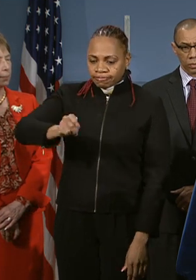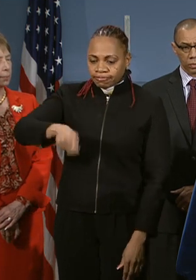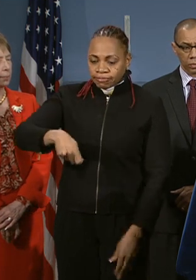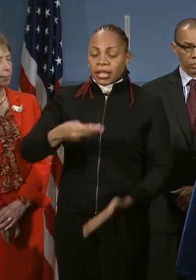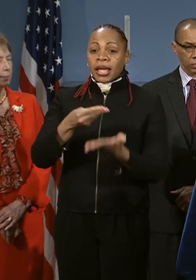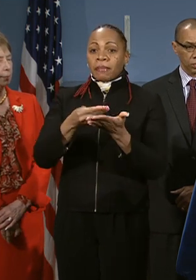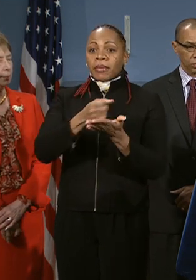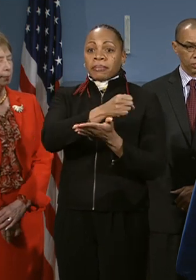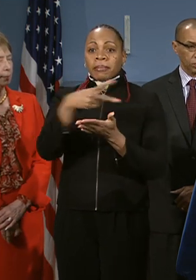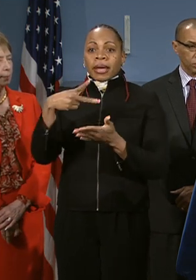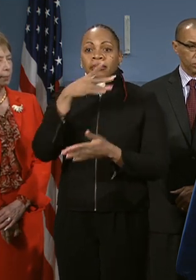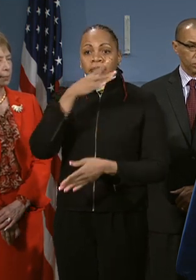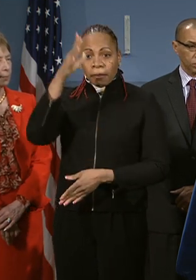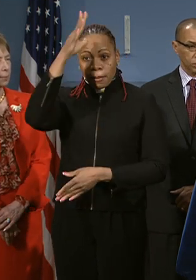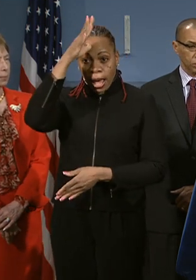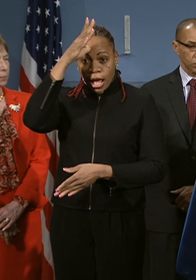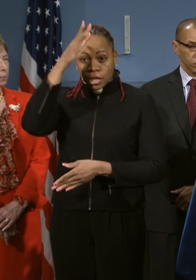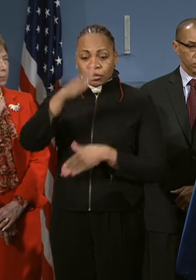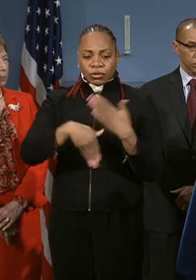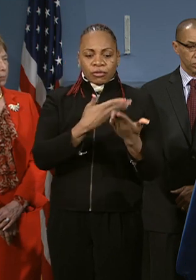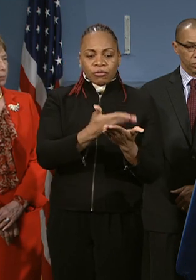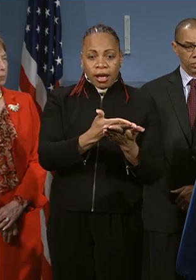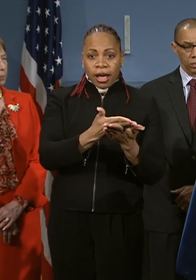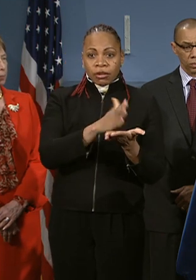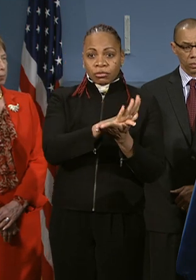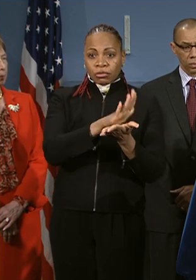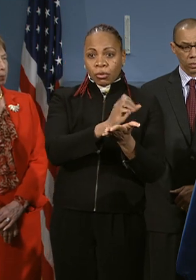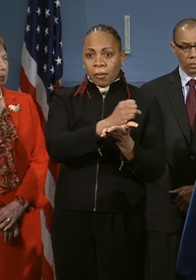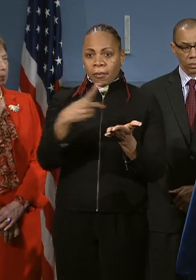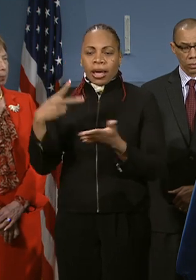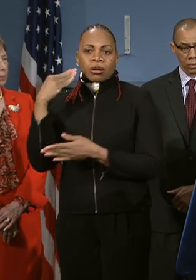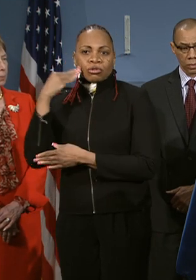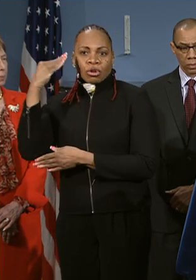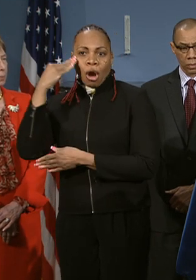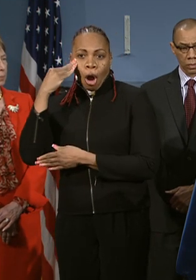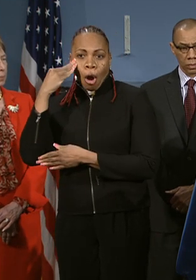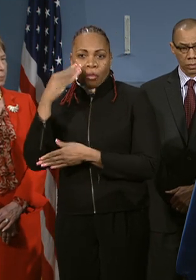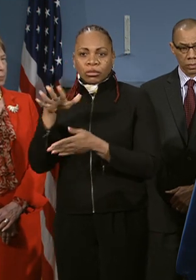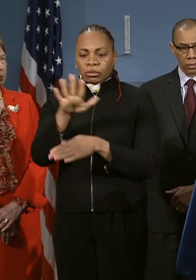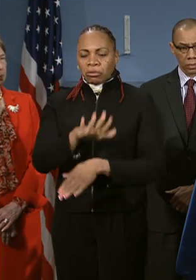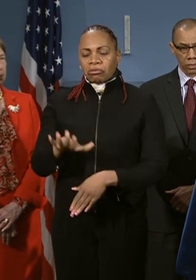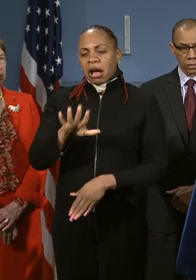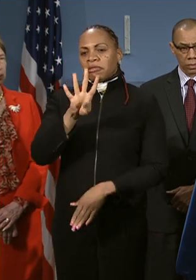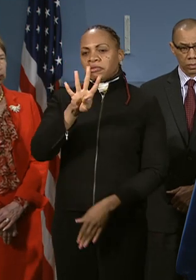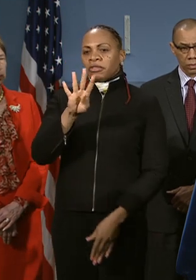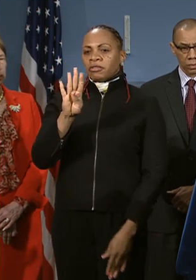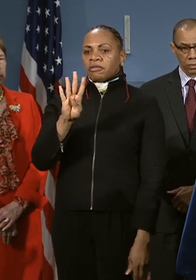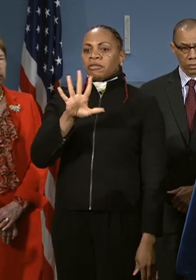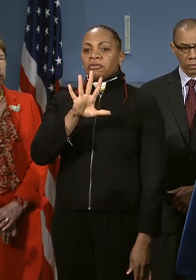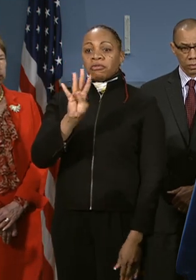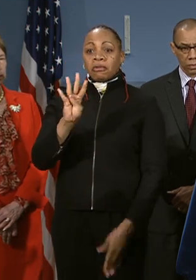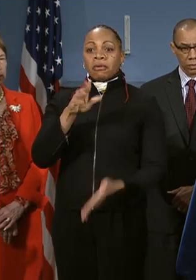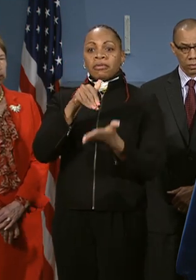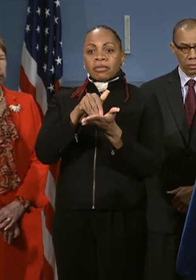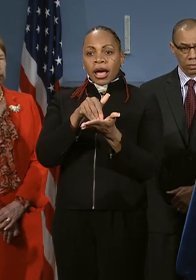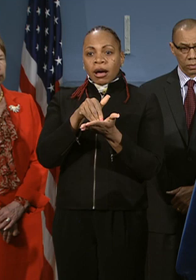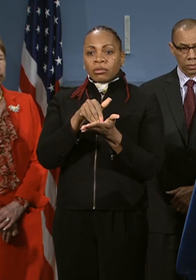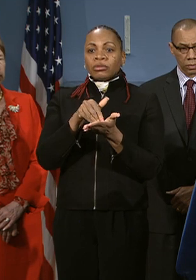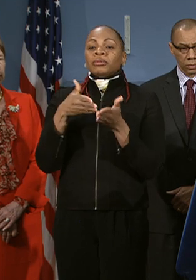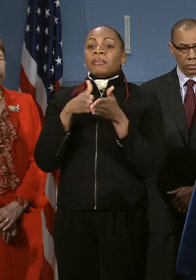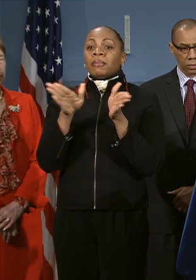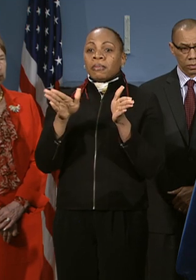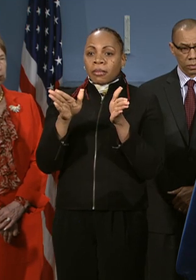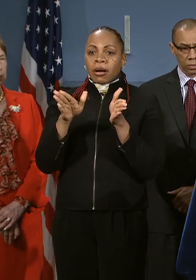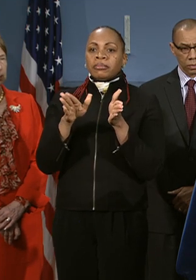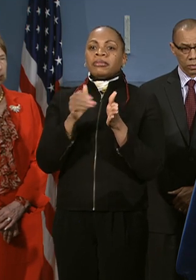expenses to and from school. And we've especially focused our help on the roughly 54,000 public and private school age